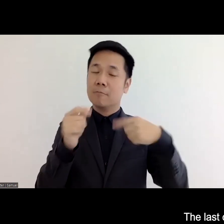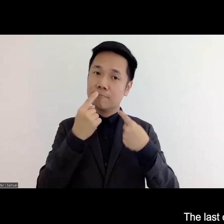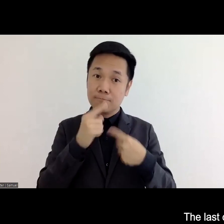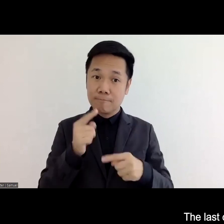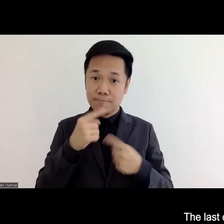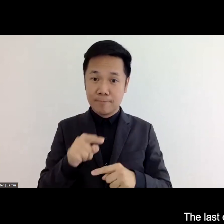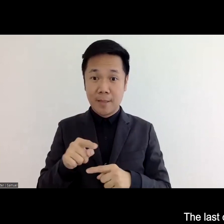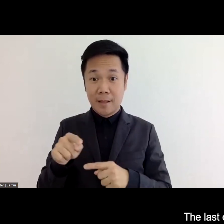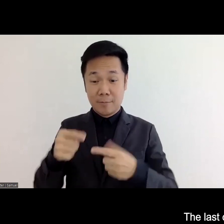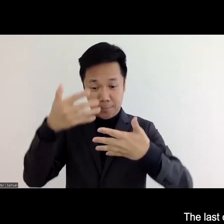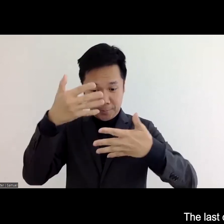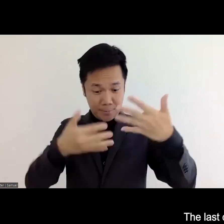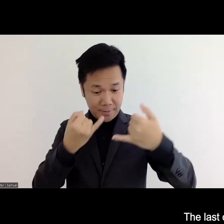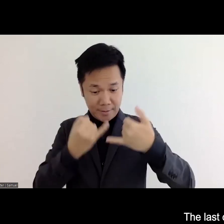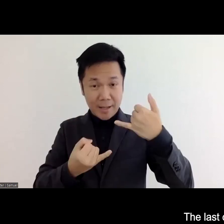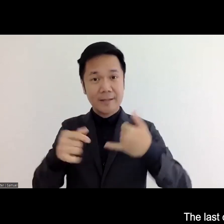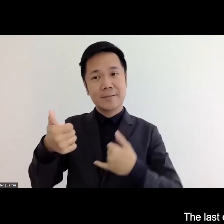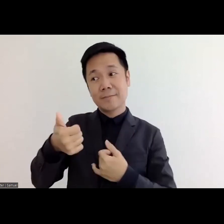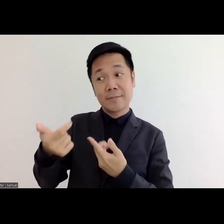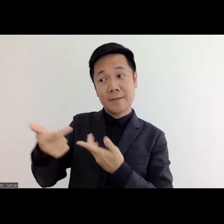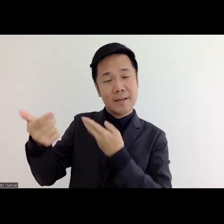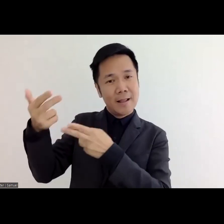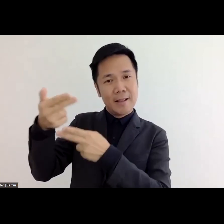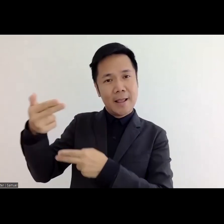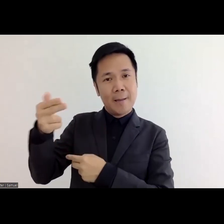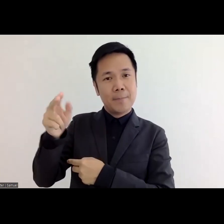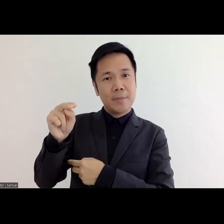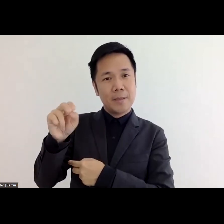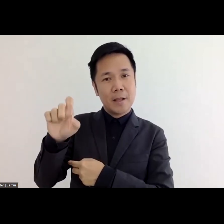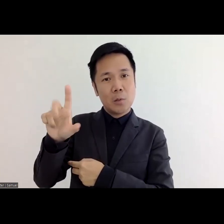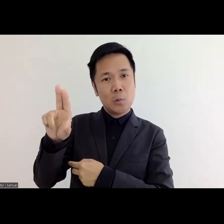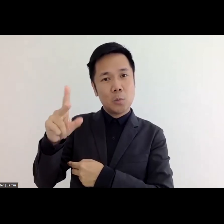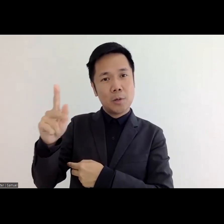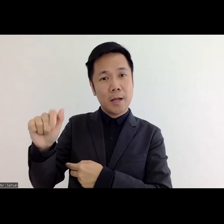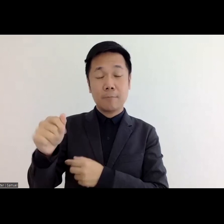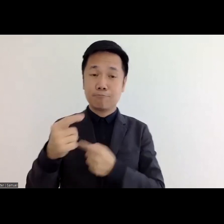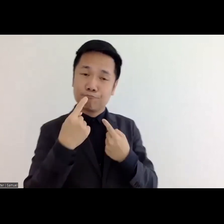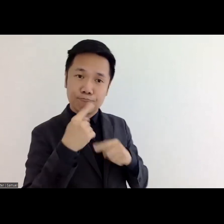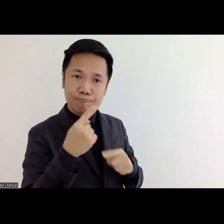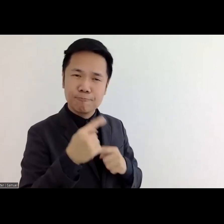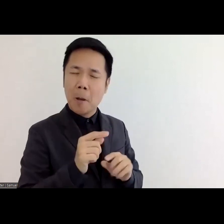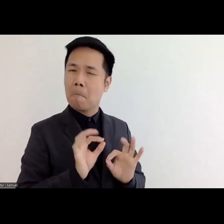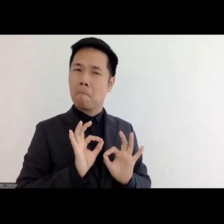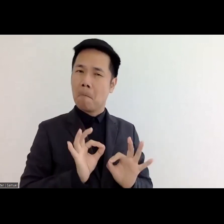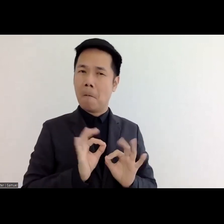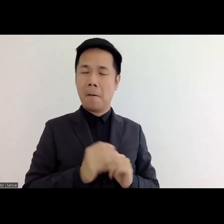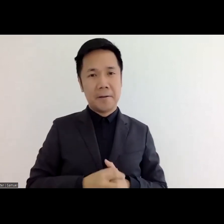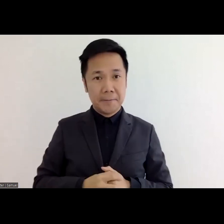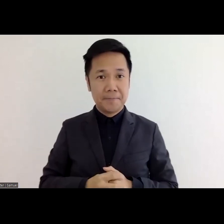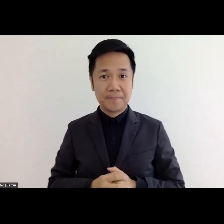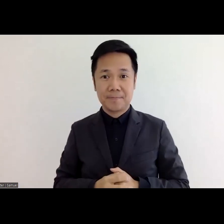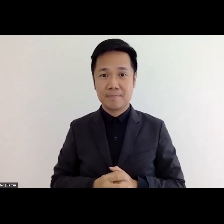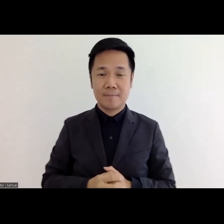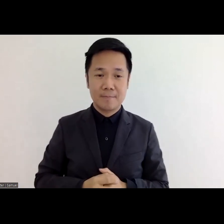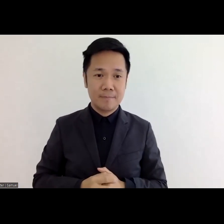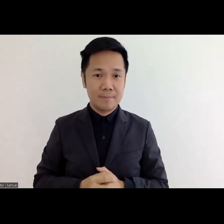one is responded by niluka uh very nicely and um uh we are